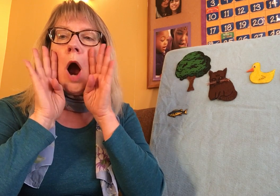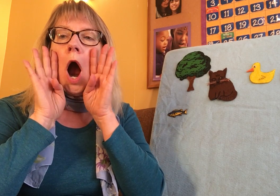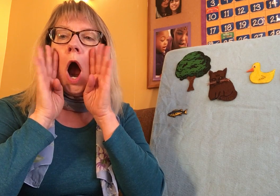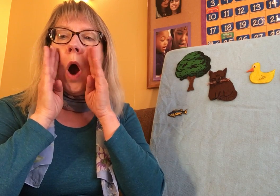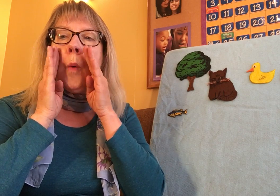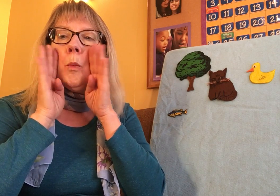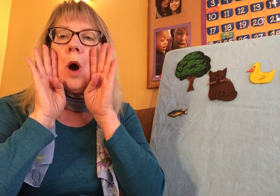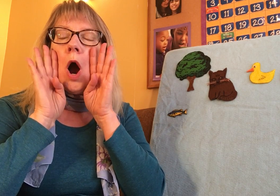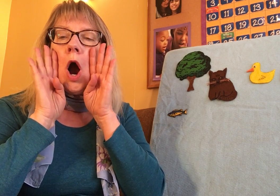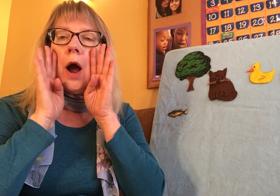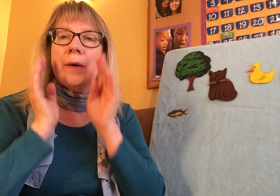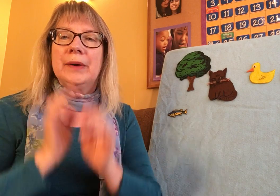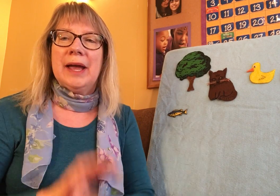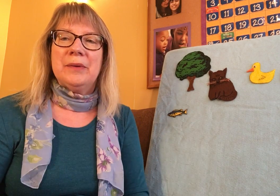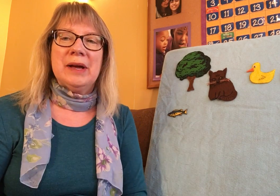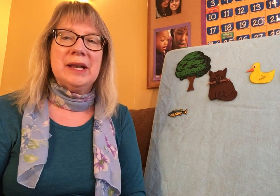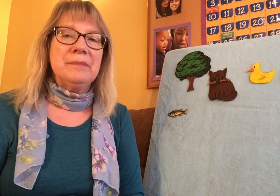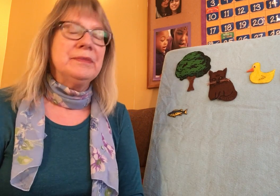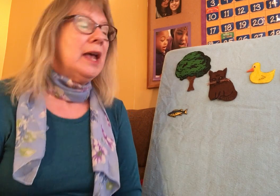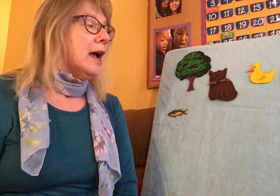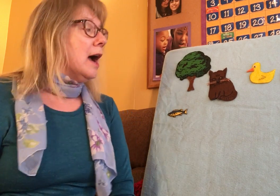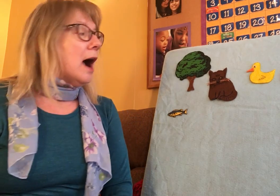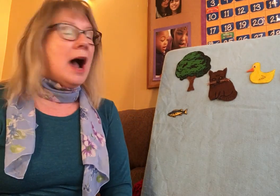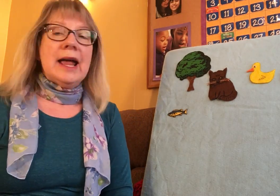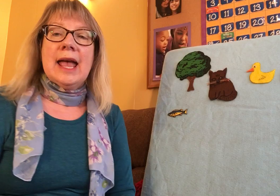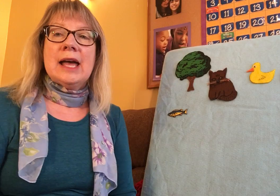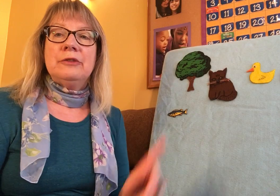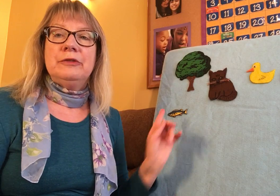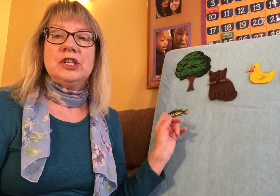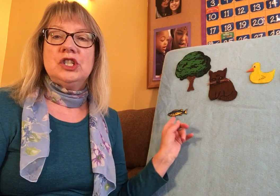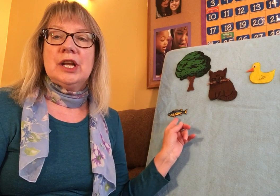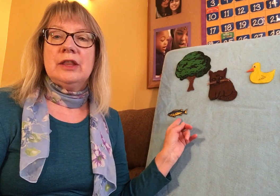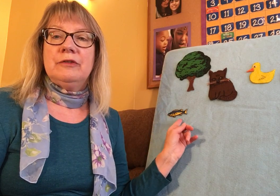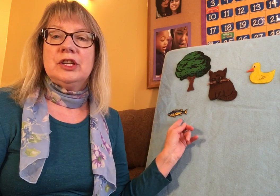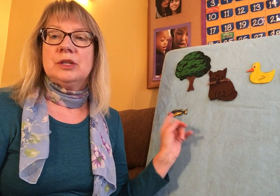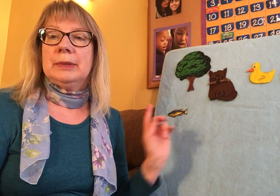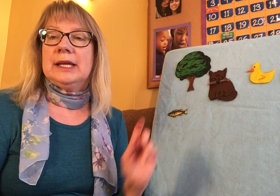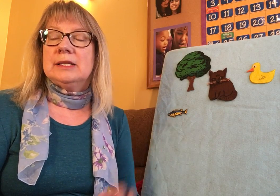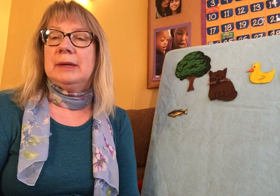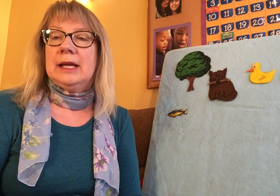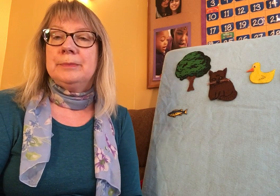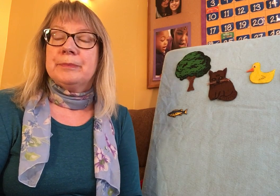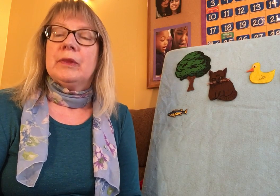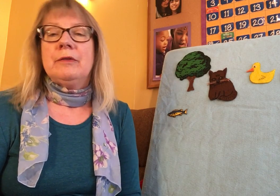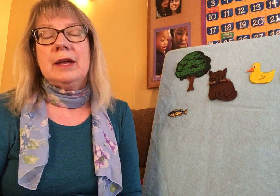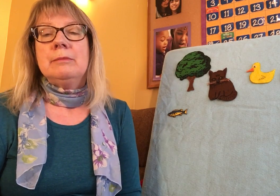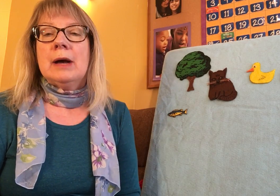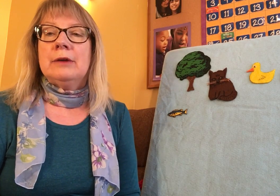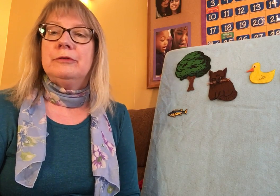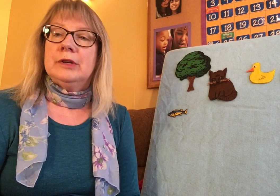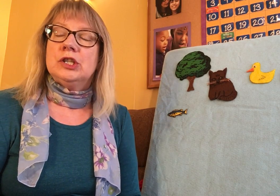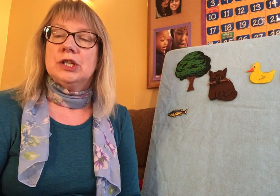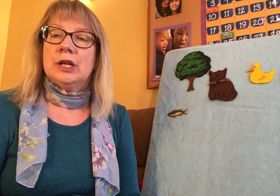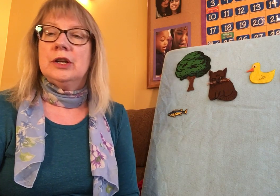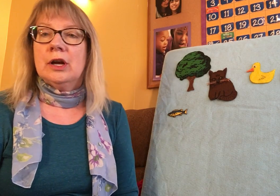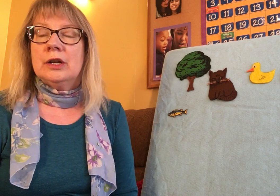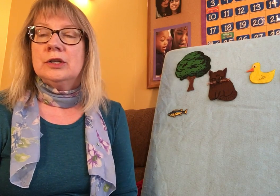oink, oink. Okay, ready? I had a fish and the fish pleased me. I fed my fish under yonder